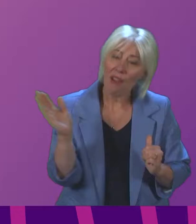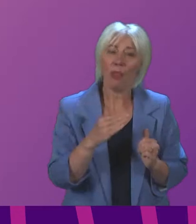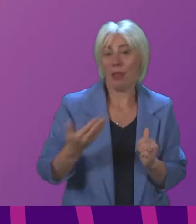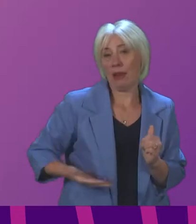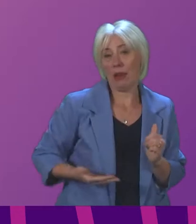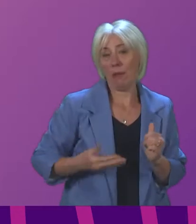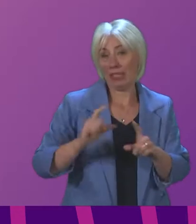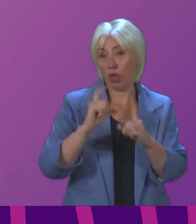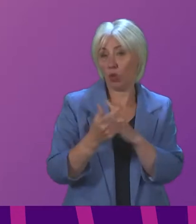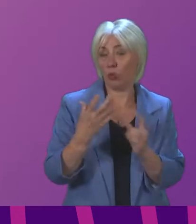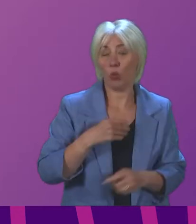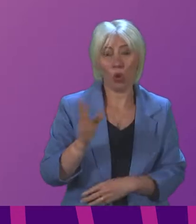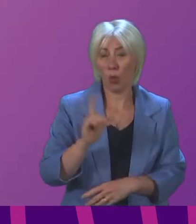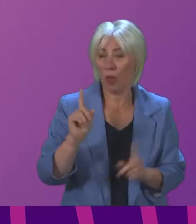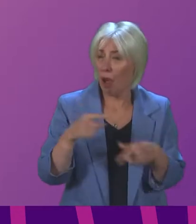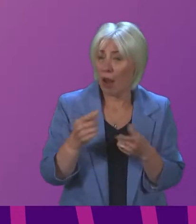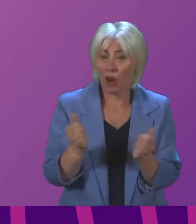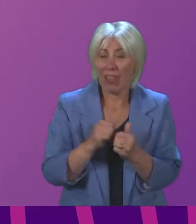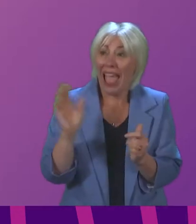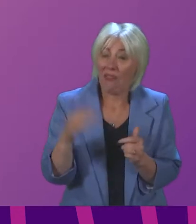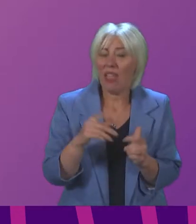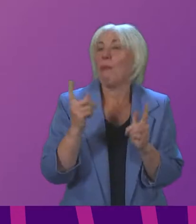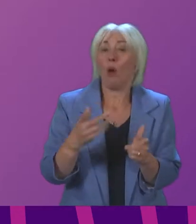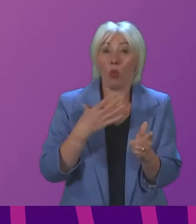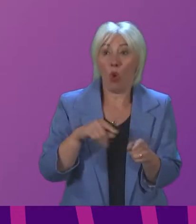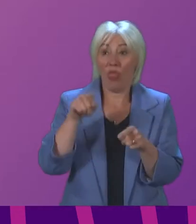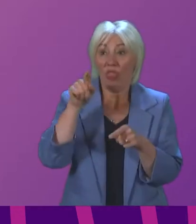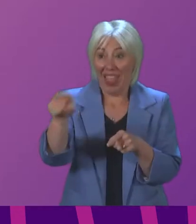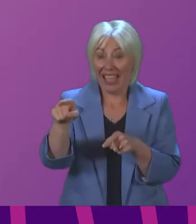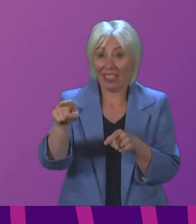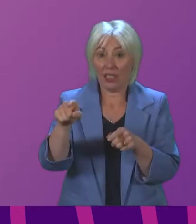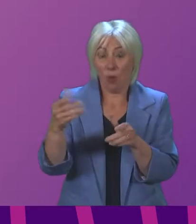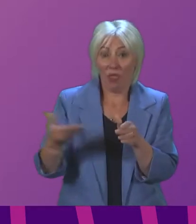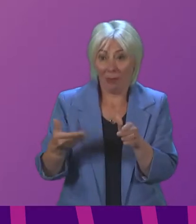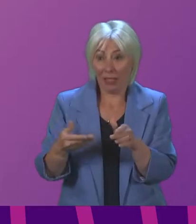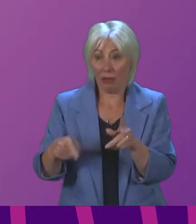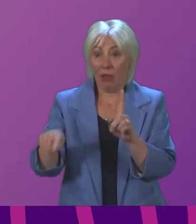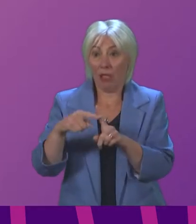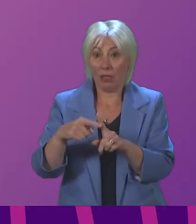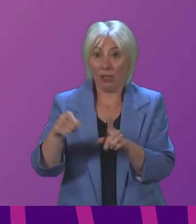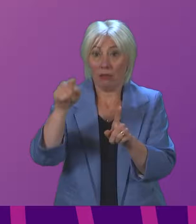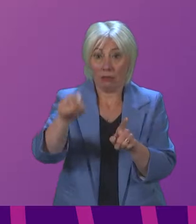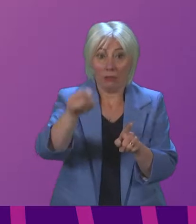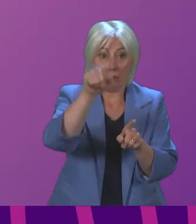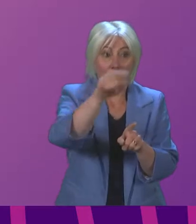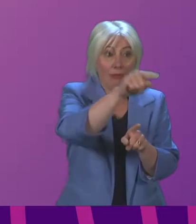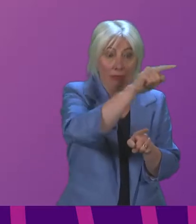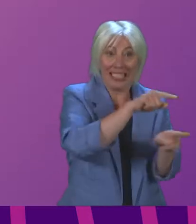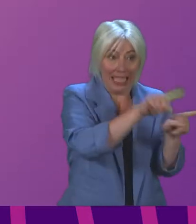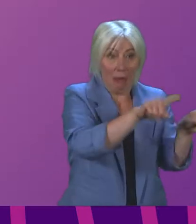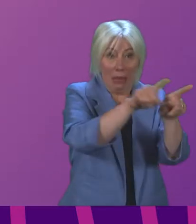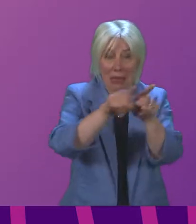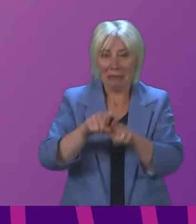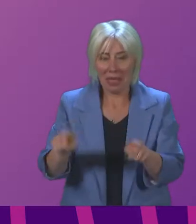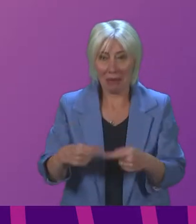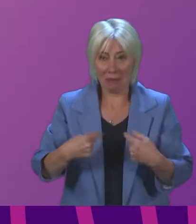wants is that we want to do the same volume on each of those particular themes because fundamentally for me